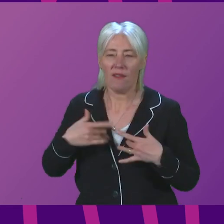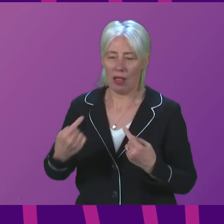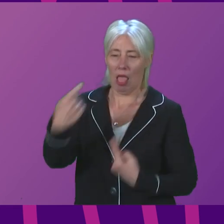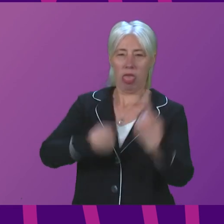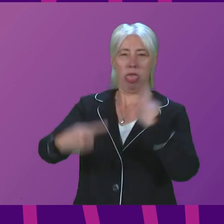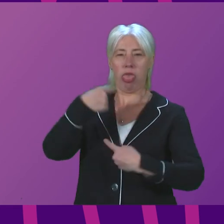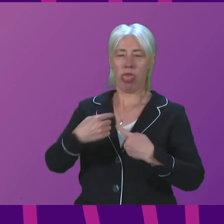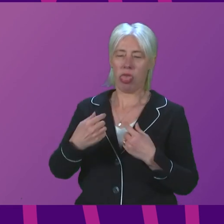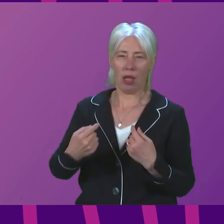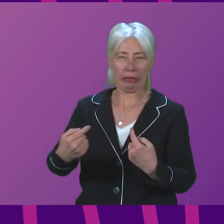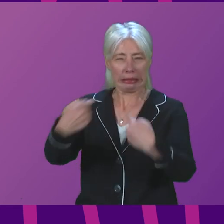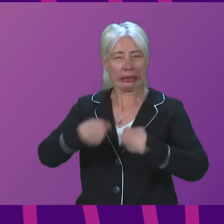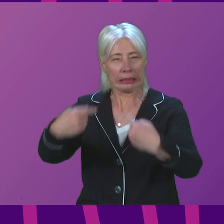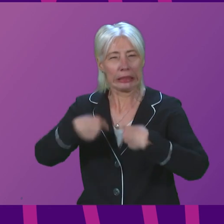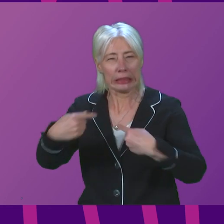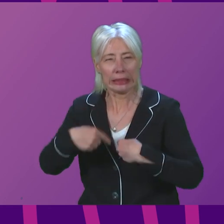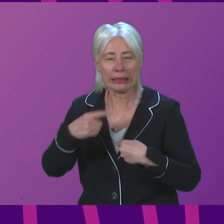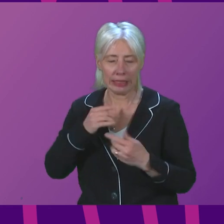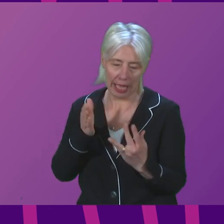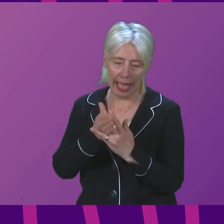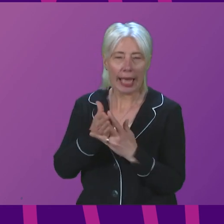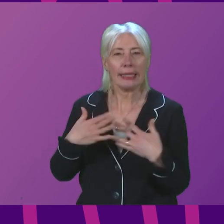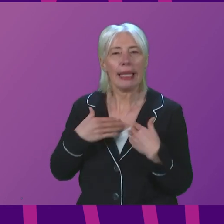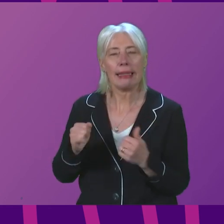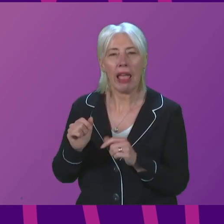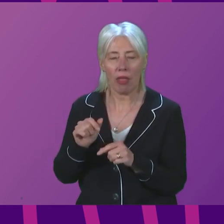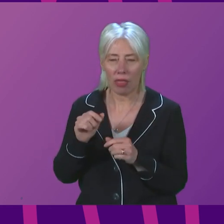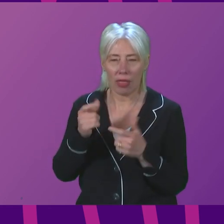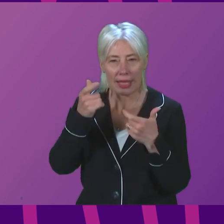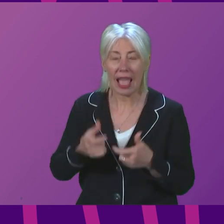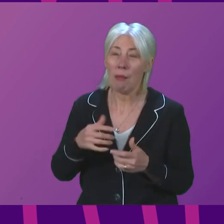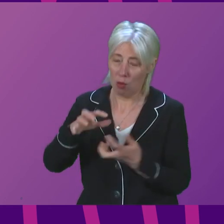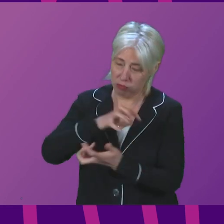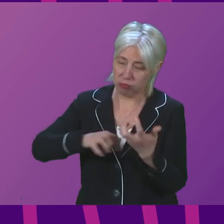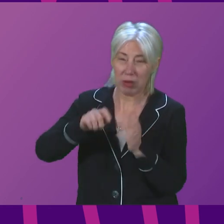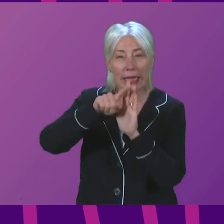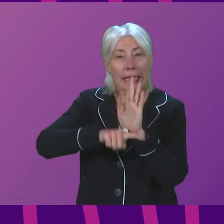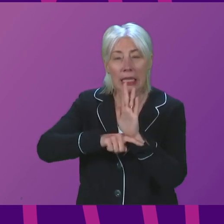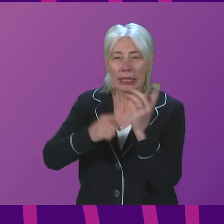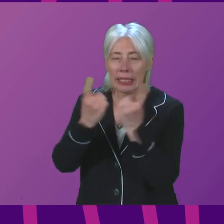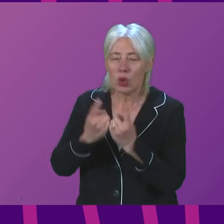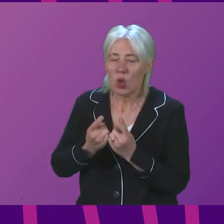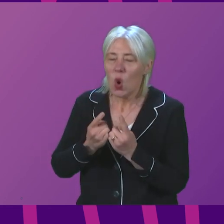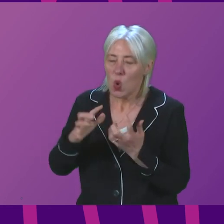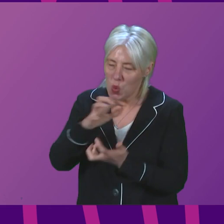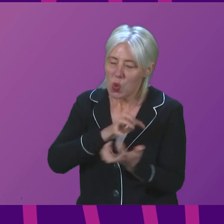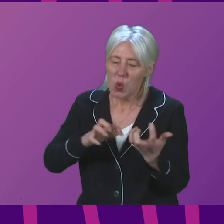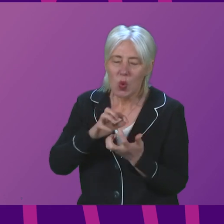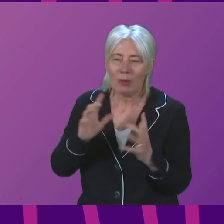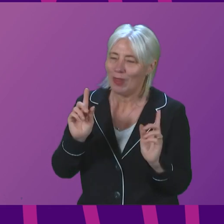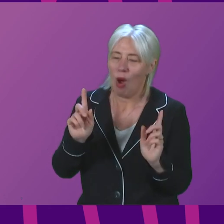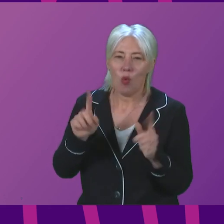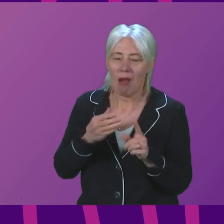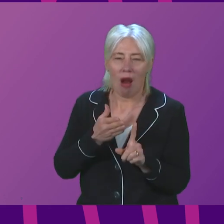or intimidated when accessing health care. There are complex legal issues involved here, and there is no way of avoiding